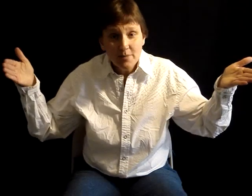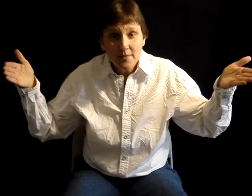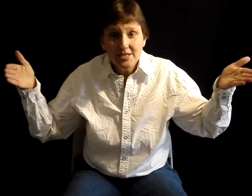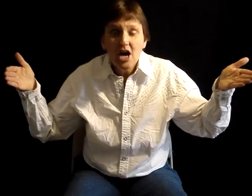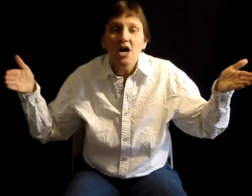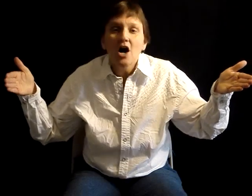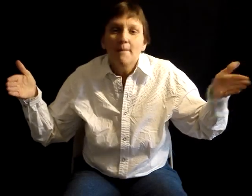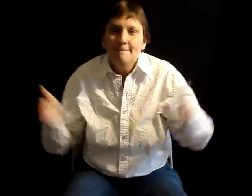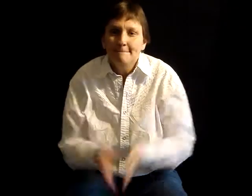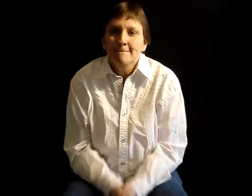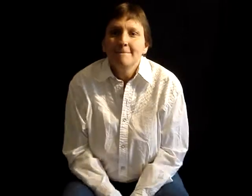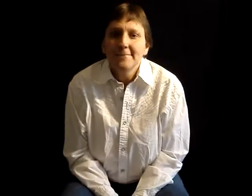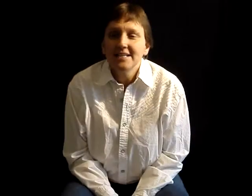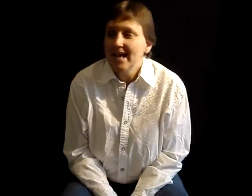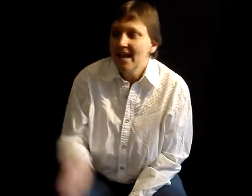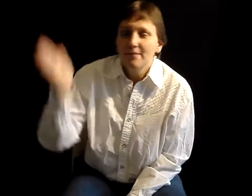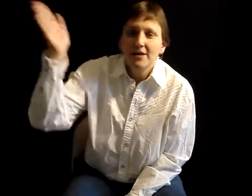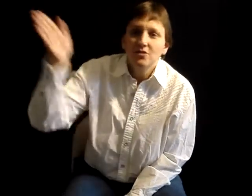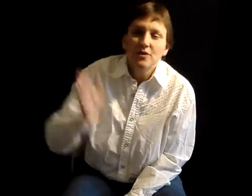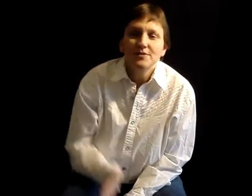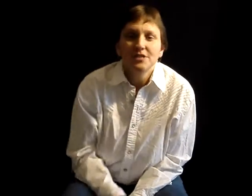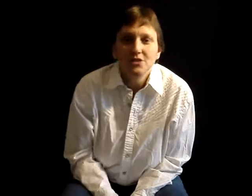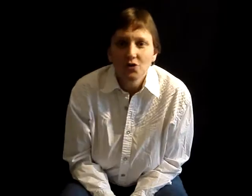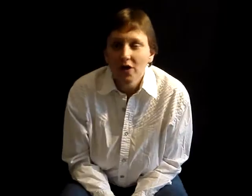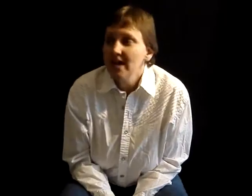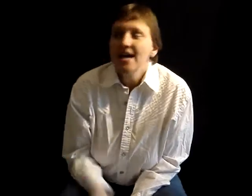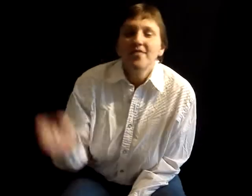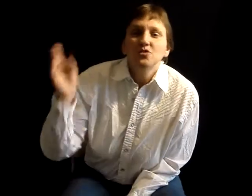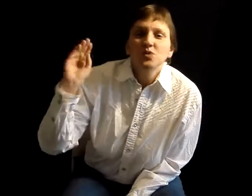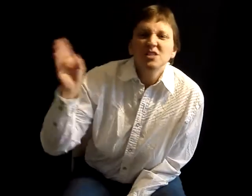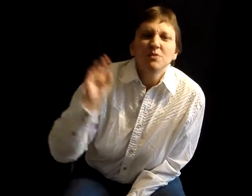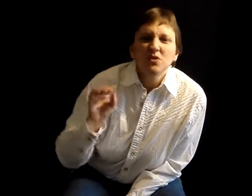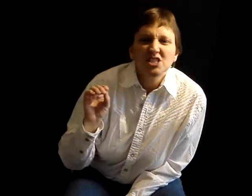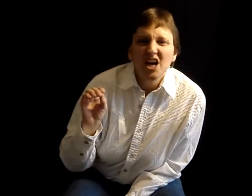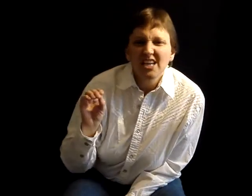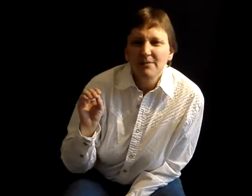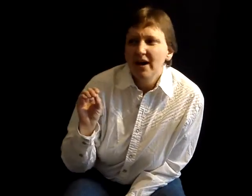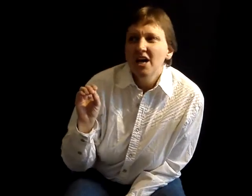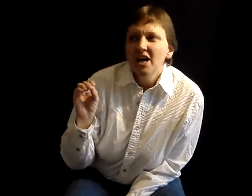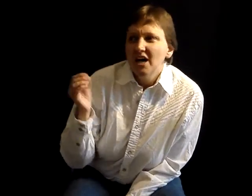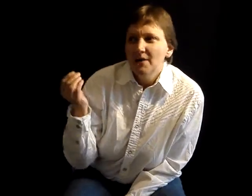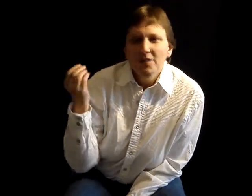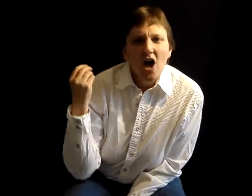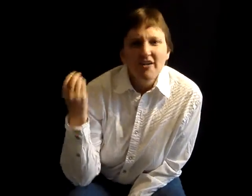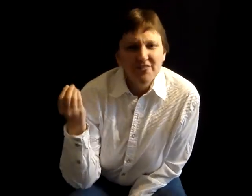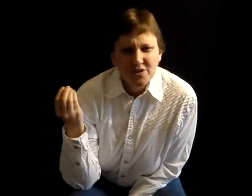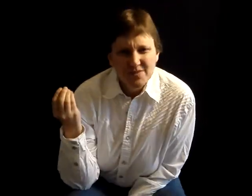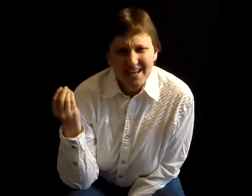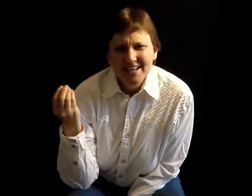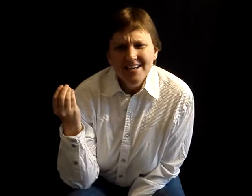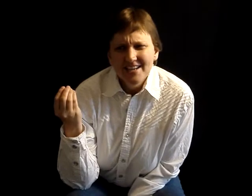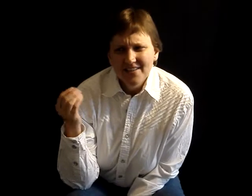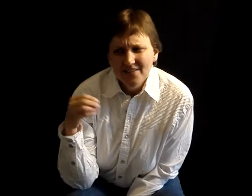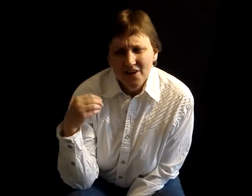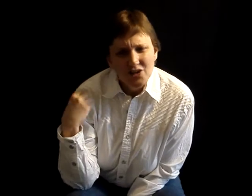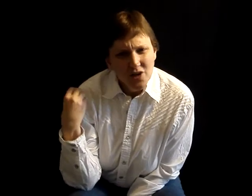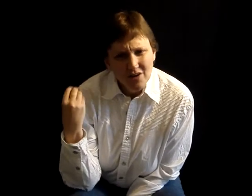SecondDepartment.com. Check that out about the corruption in New York. There's whistleblowers talking about law firms that are